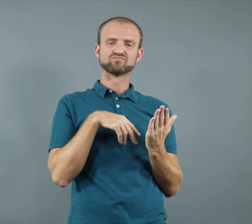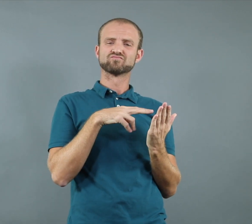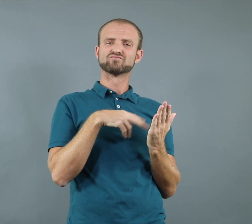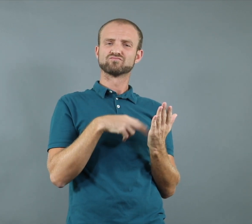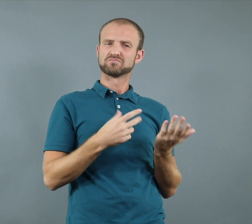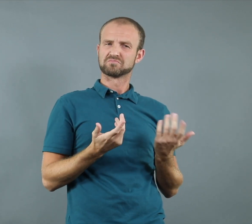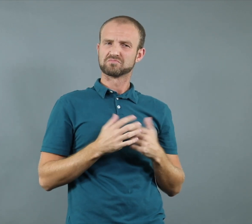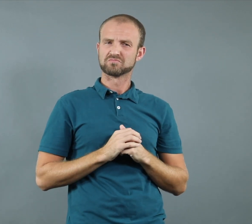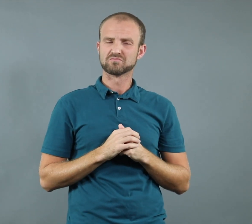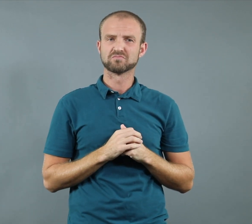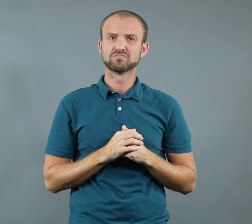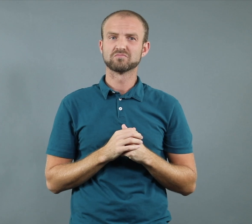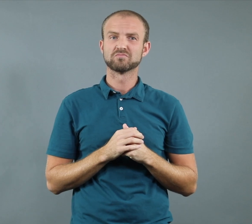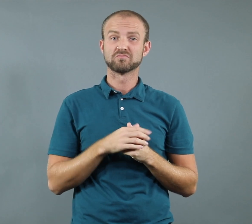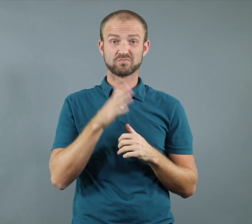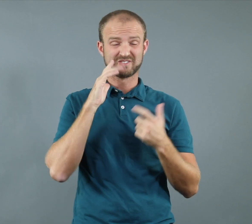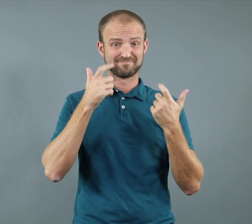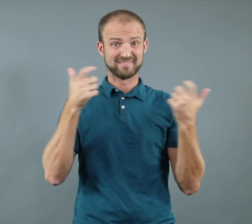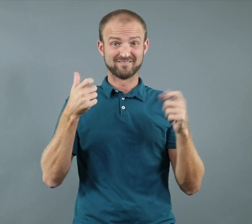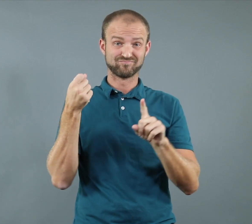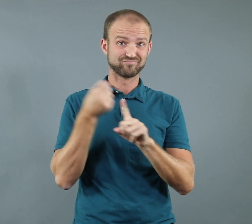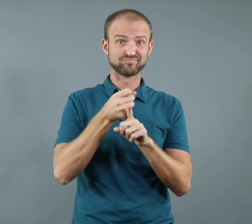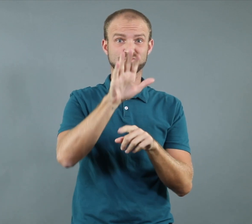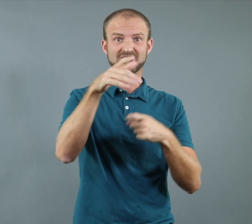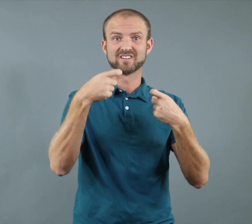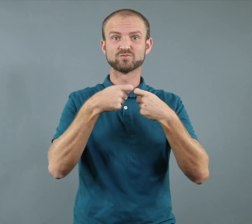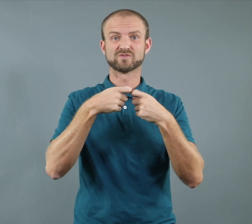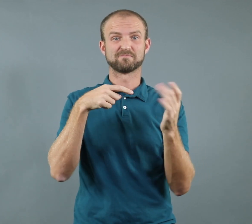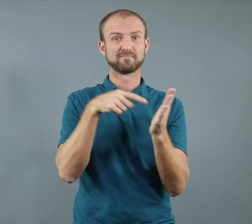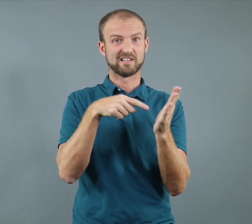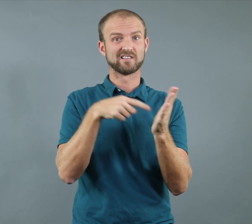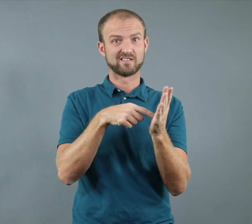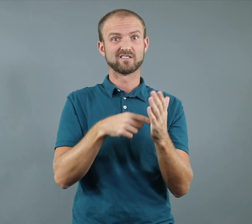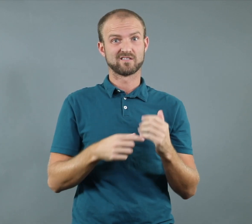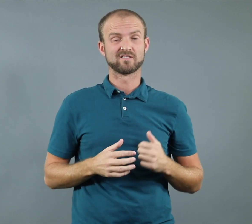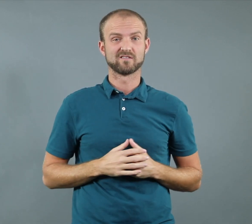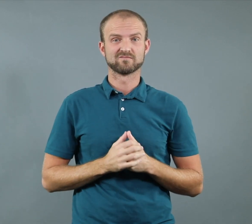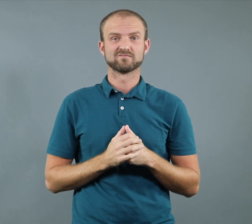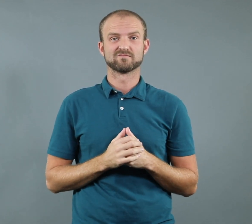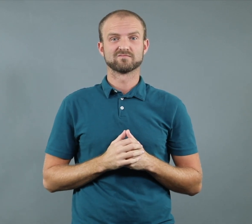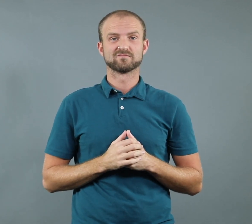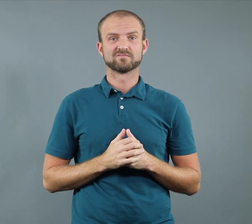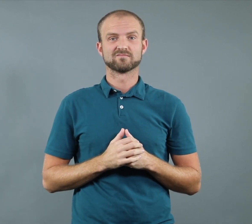that you turn off the lights in the living room and the kitchen. It can make a big difference on your electricity bill.